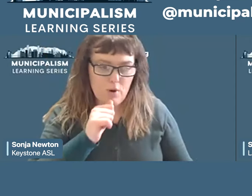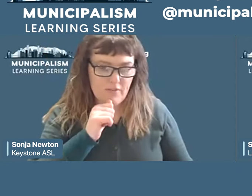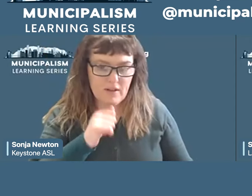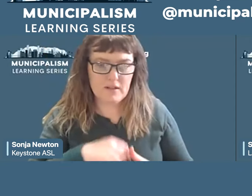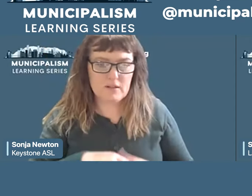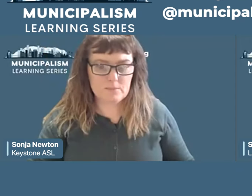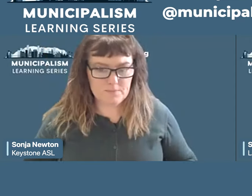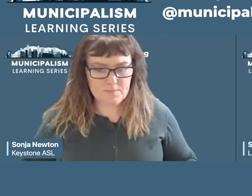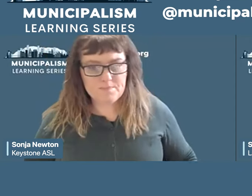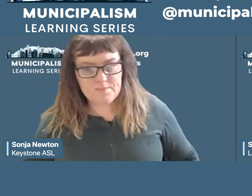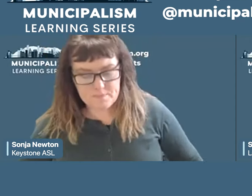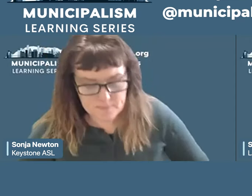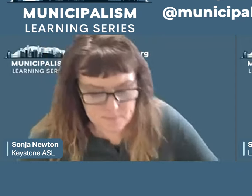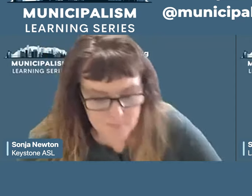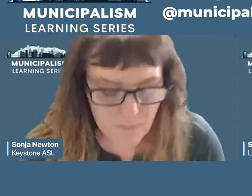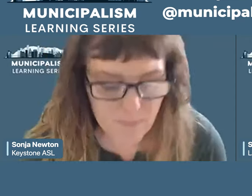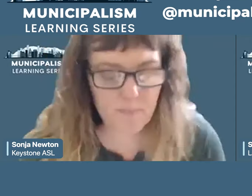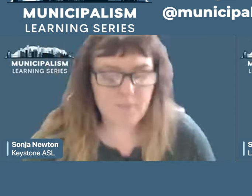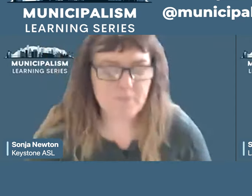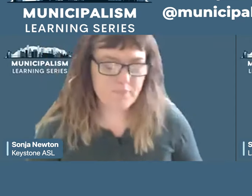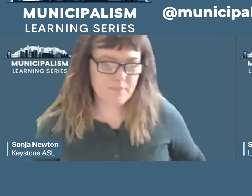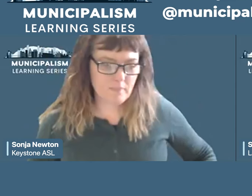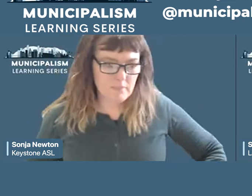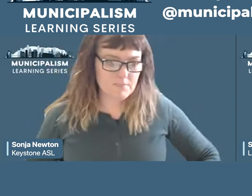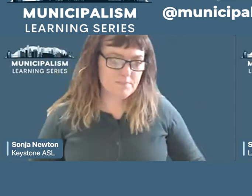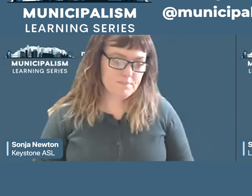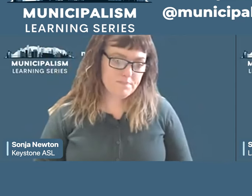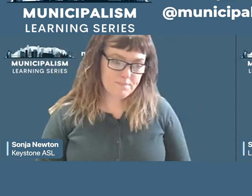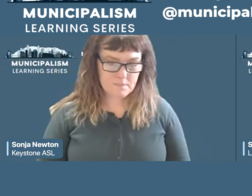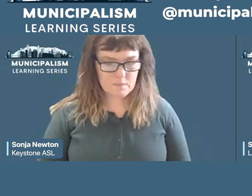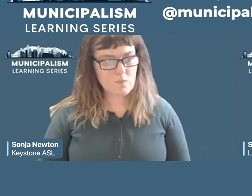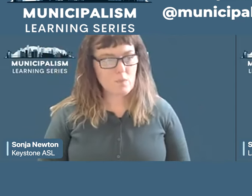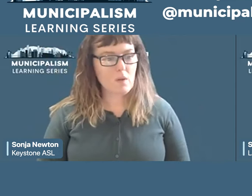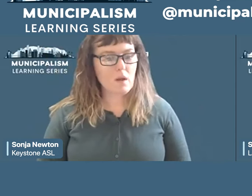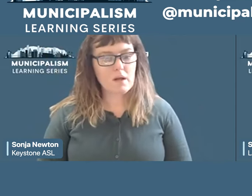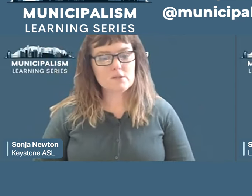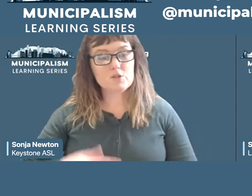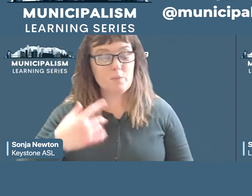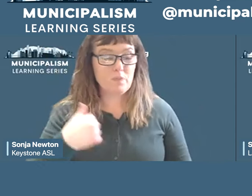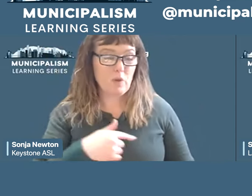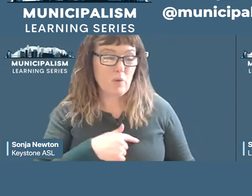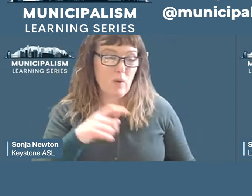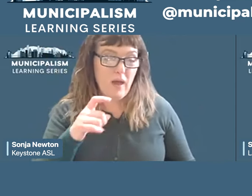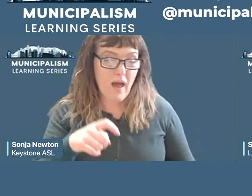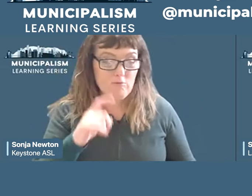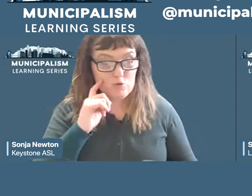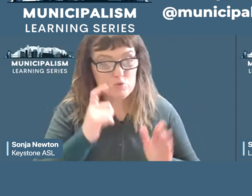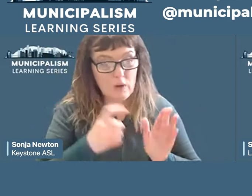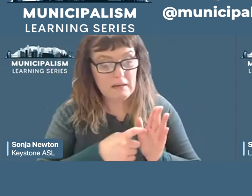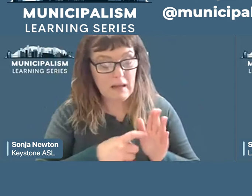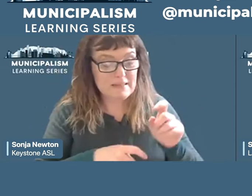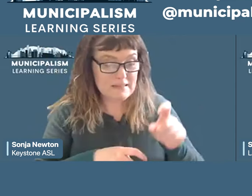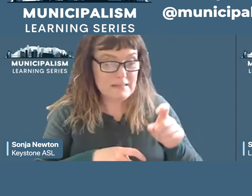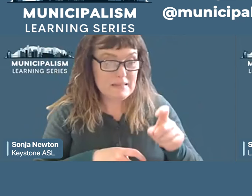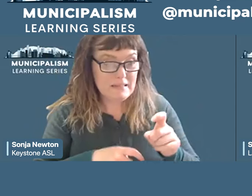like other public employees. So we have to recognize there are areas for growth, especially